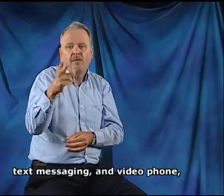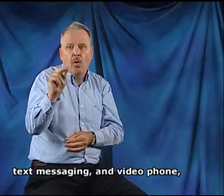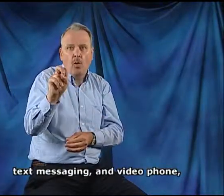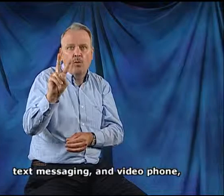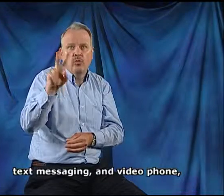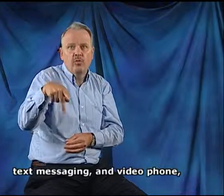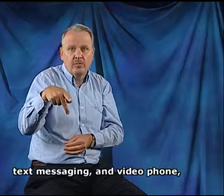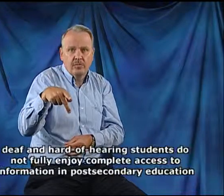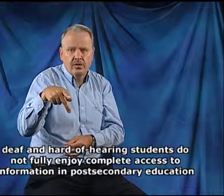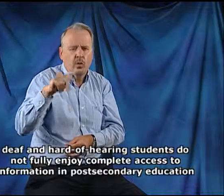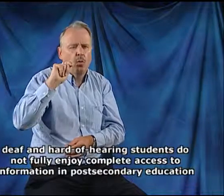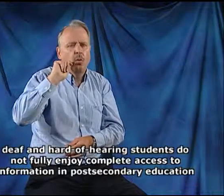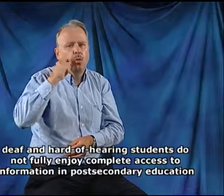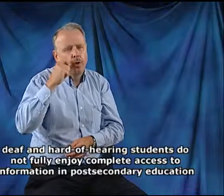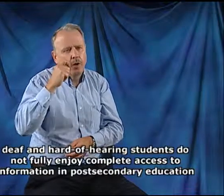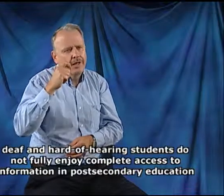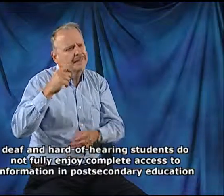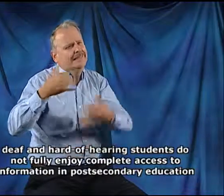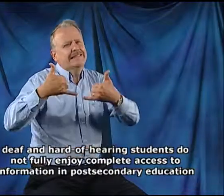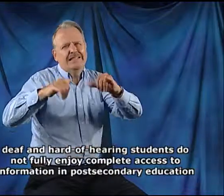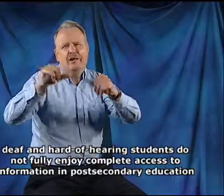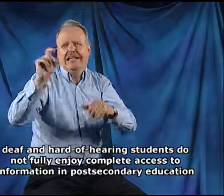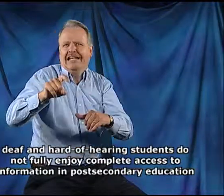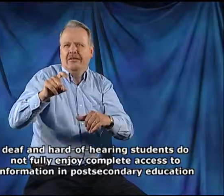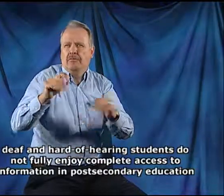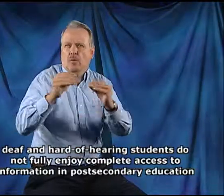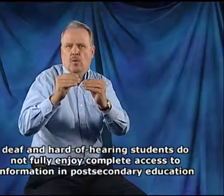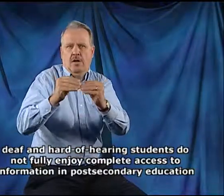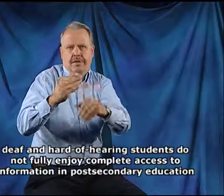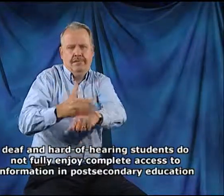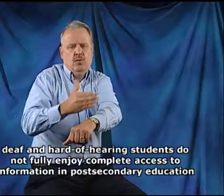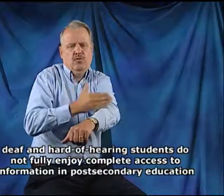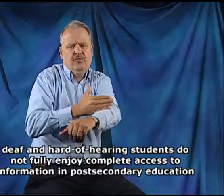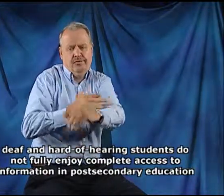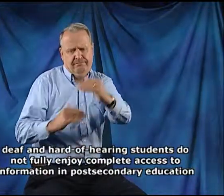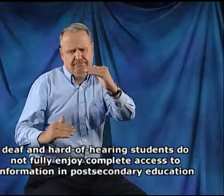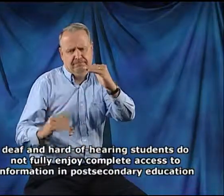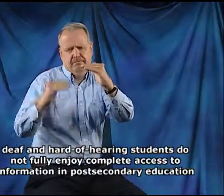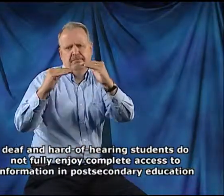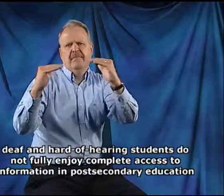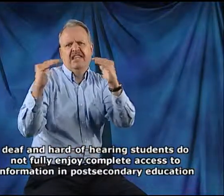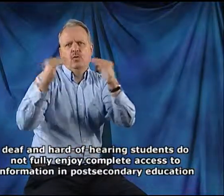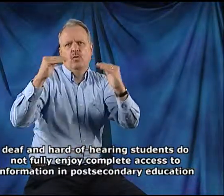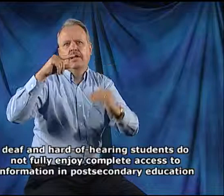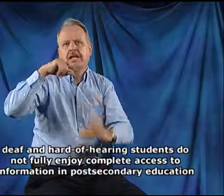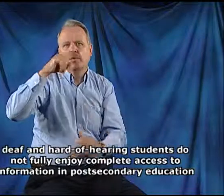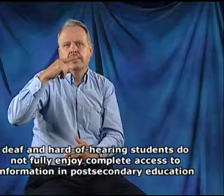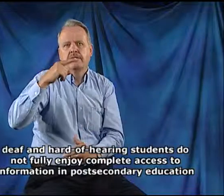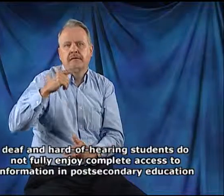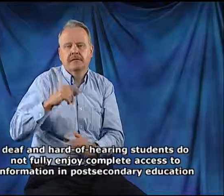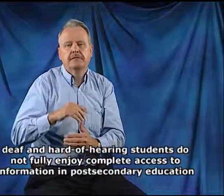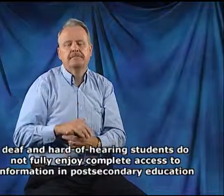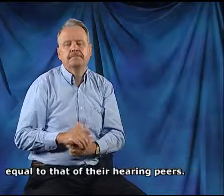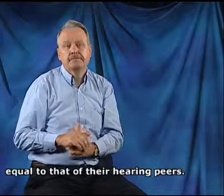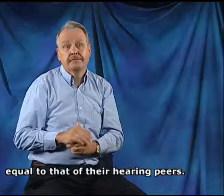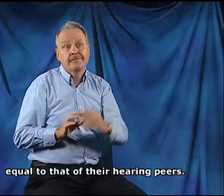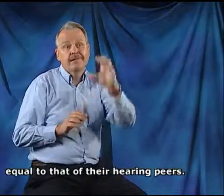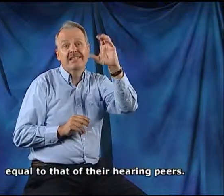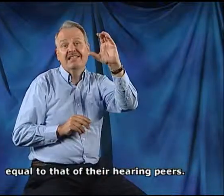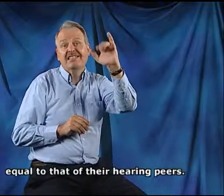videophone, deaf and hard of hearing students do not fully enjoy complete access to information in post-secondary education equal to that